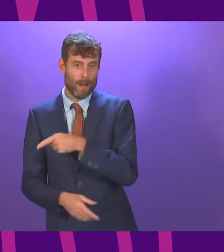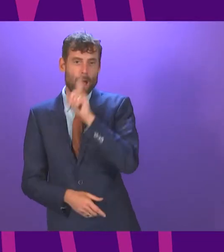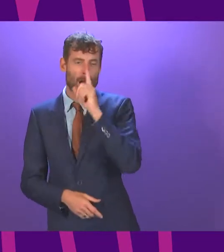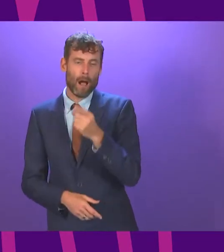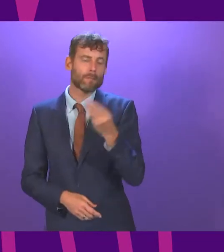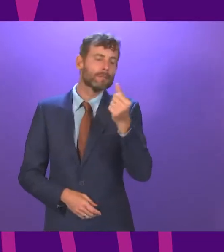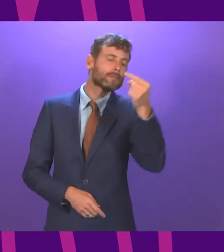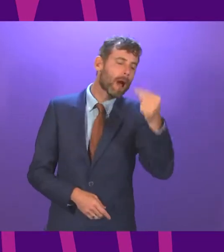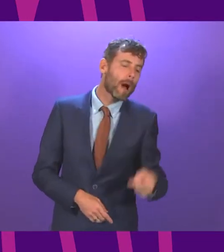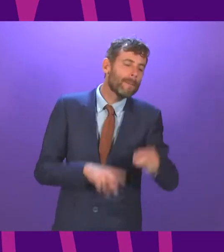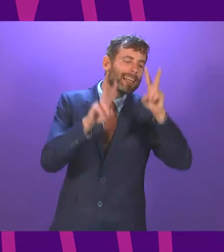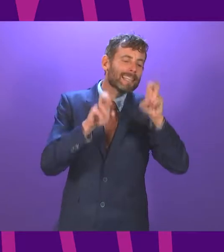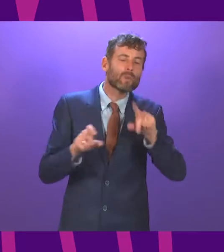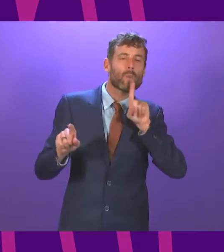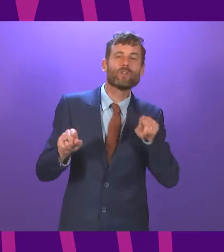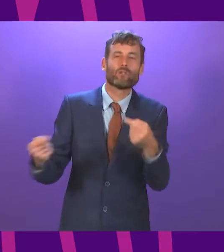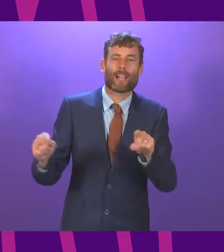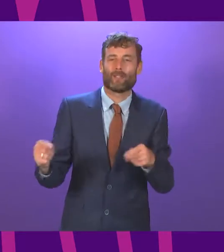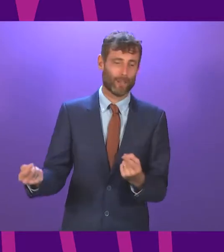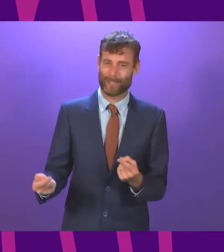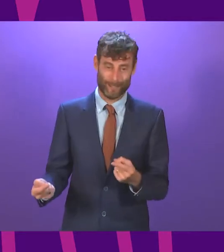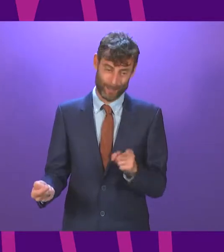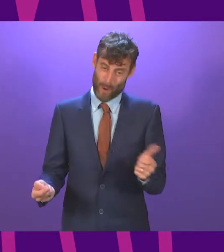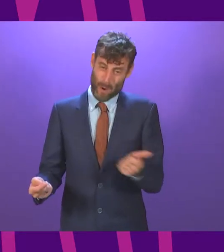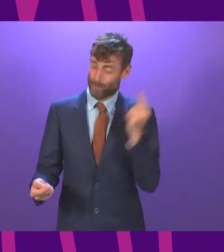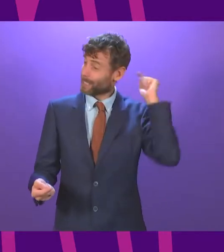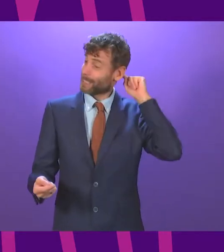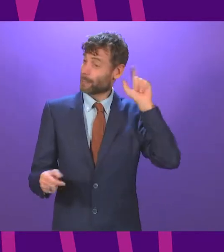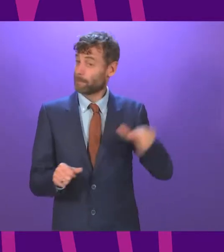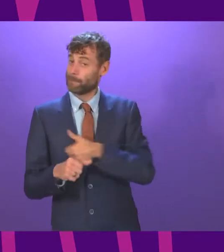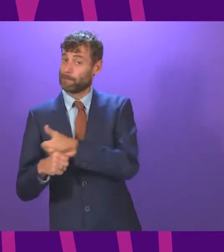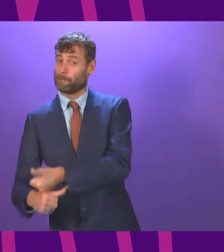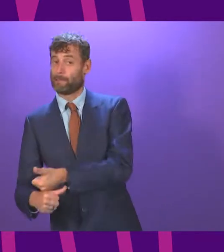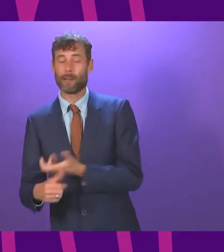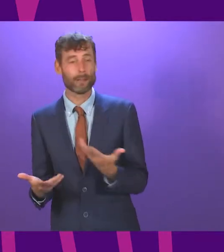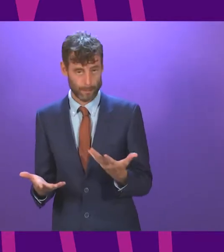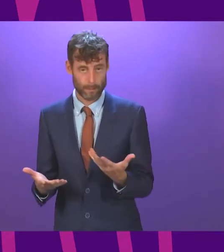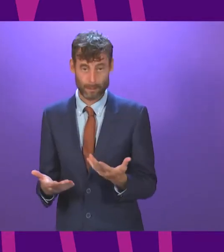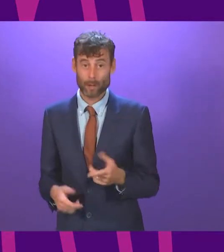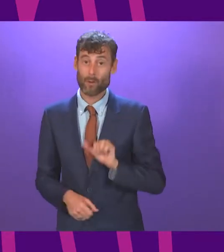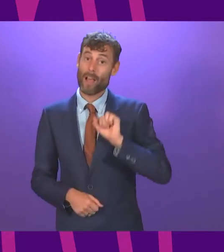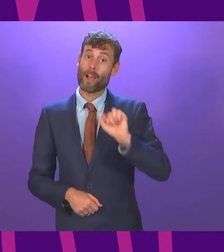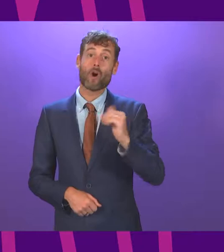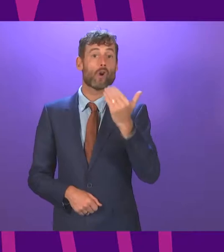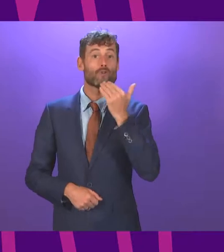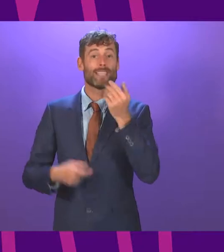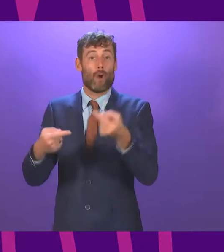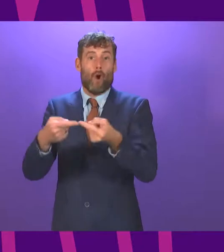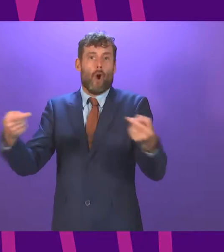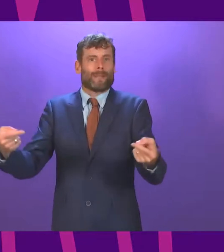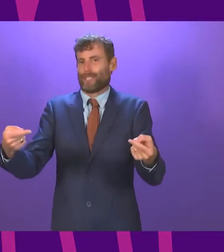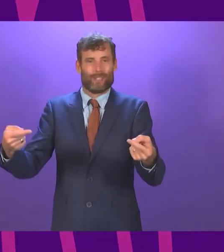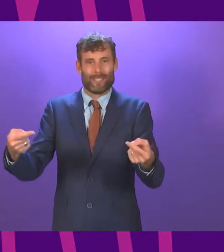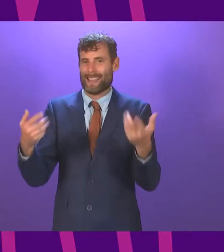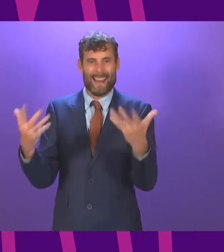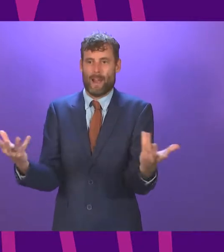that the Green Party have surrendered entirely, and for the life of this Parliament, their opposition status. Nicola Sturgeon must be rubbing her